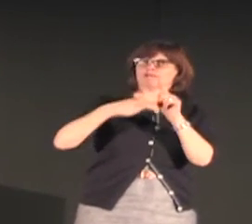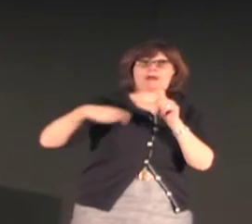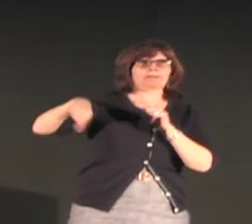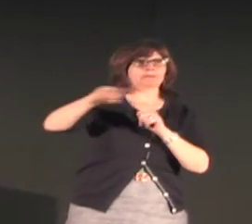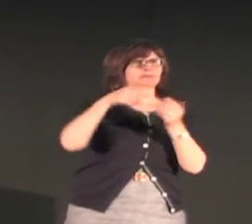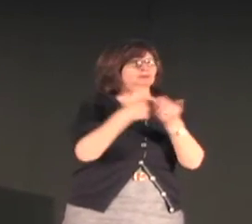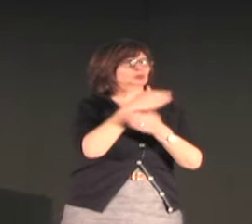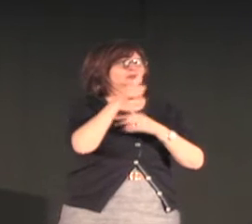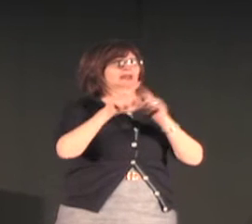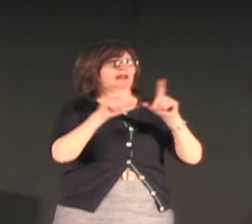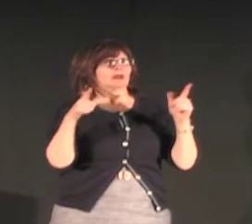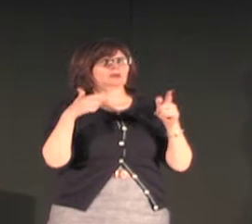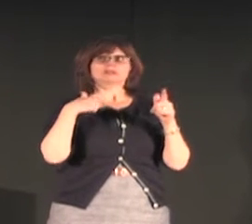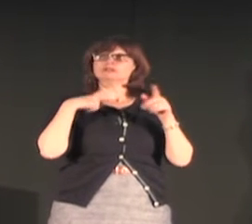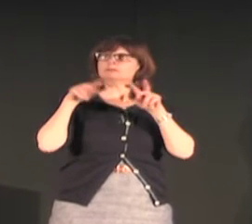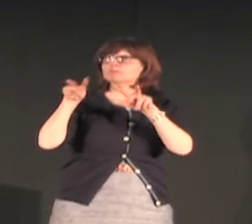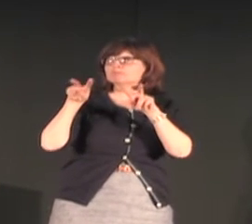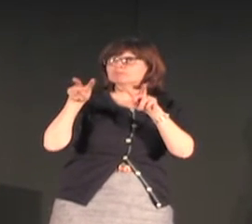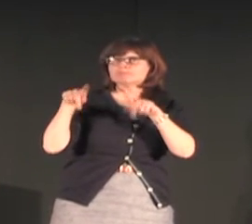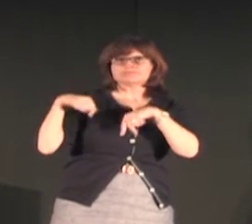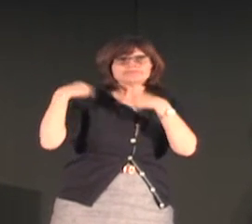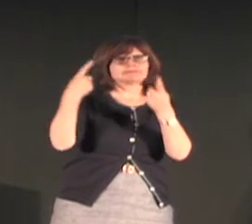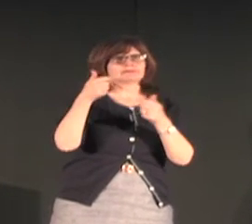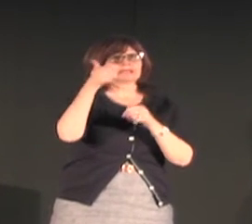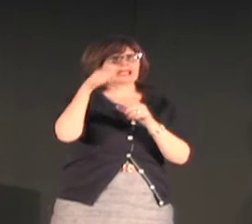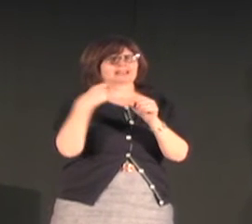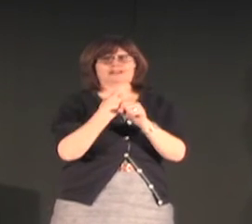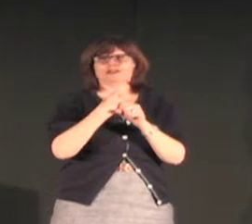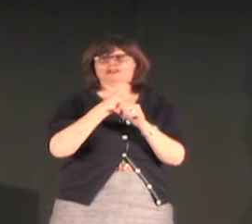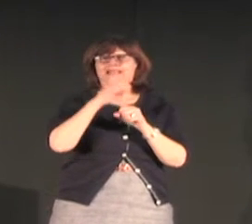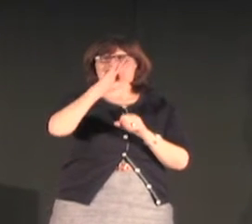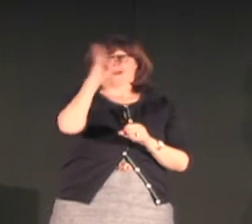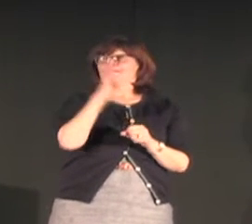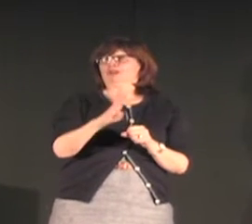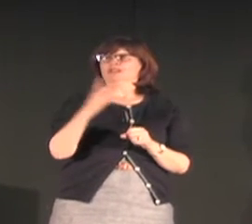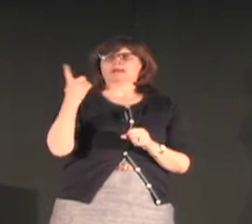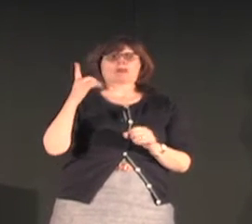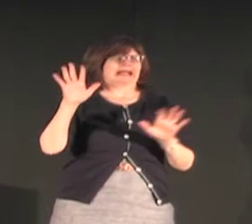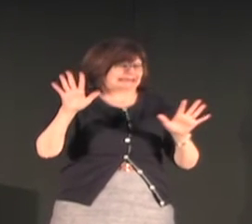one important thing that I learned about studying this new sign language over the last ten years